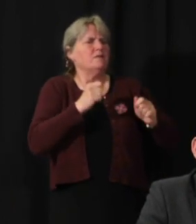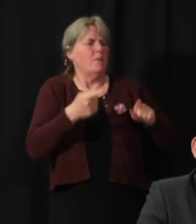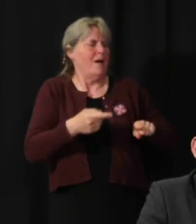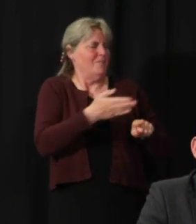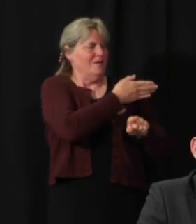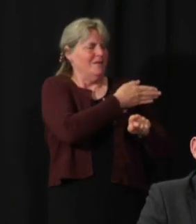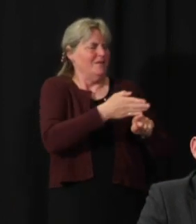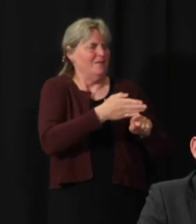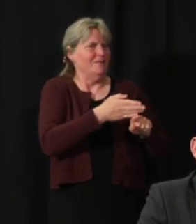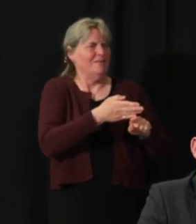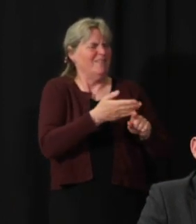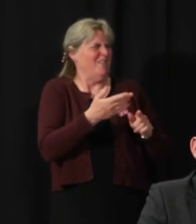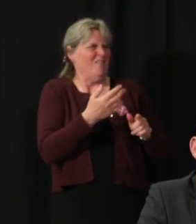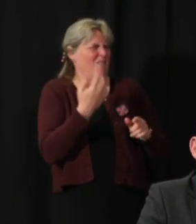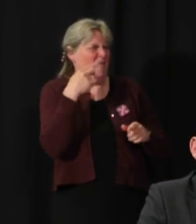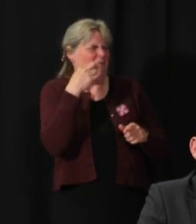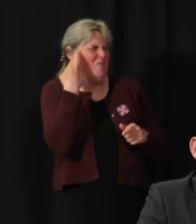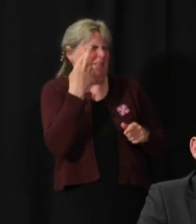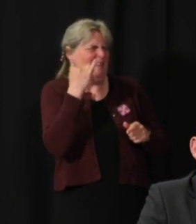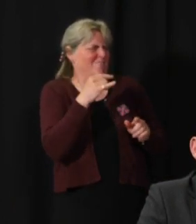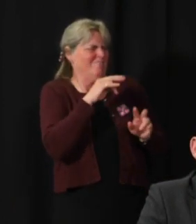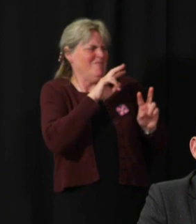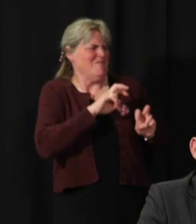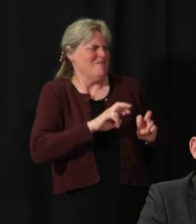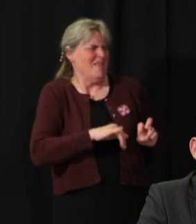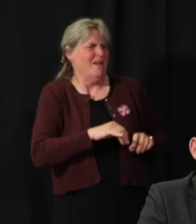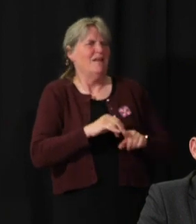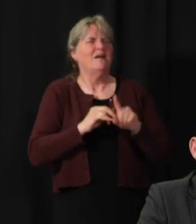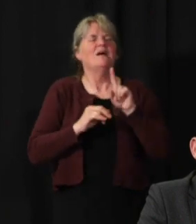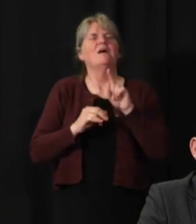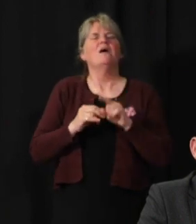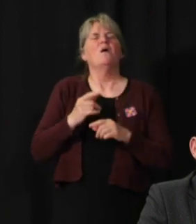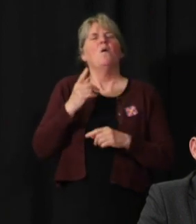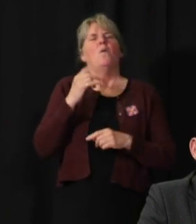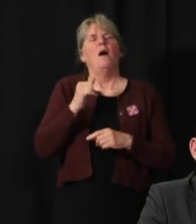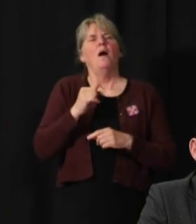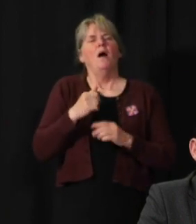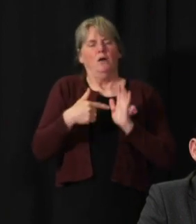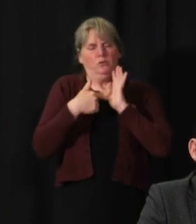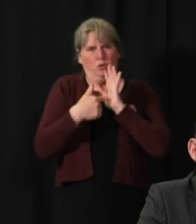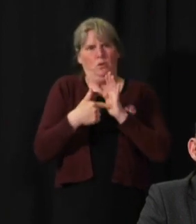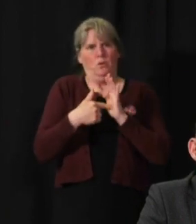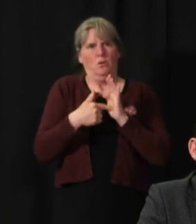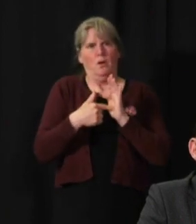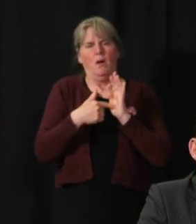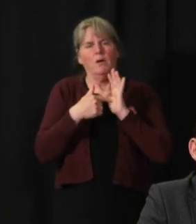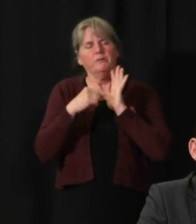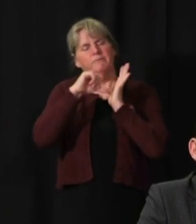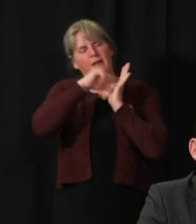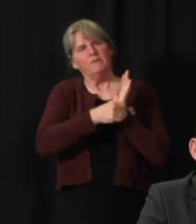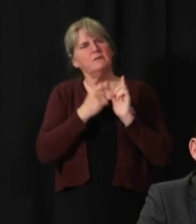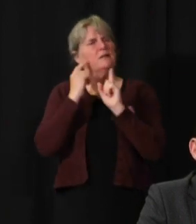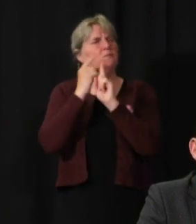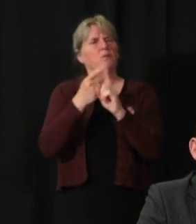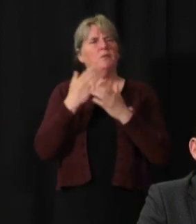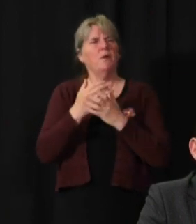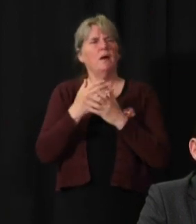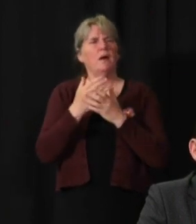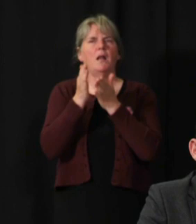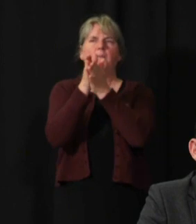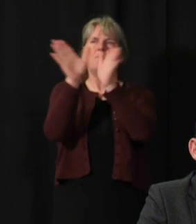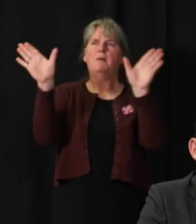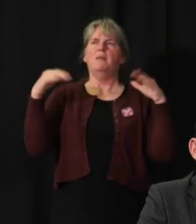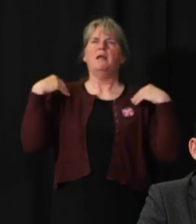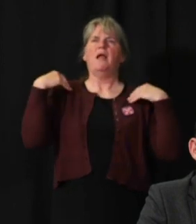For me, the best value is that public health measures matter. And no matter what